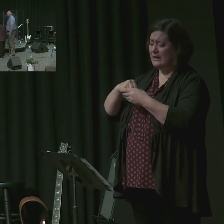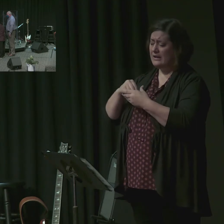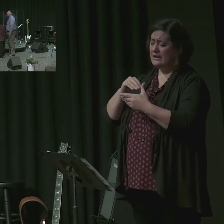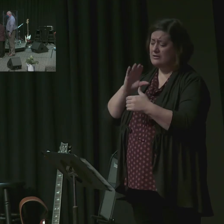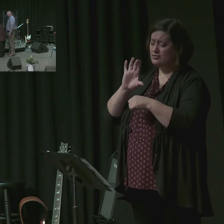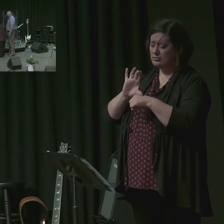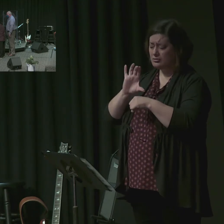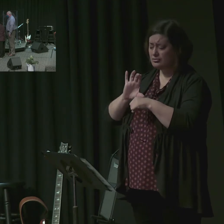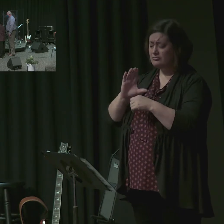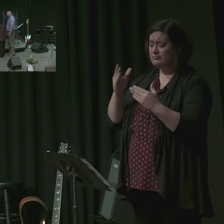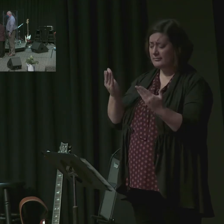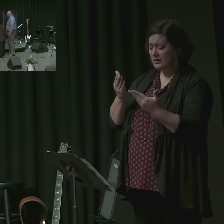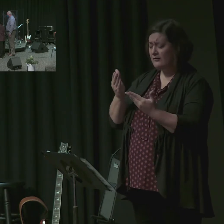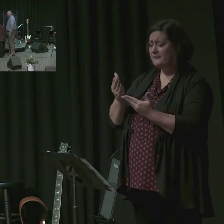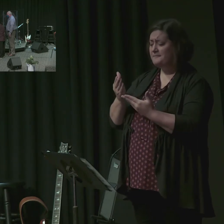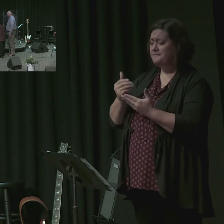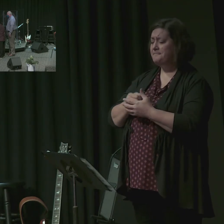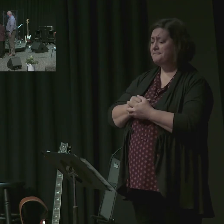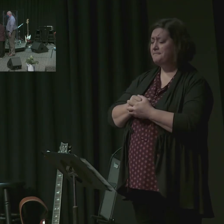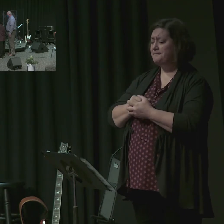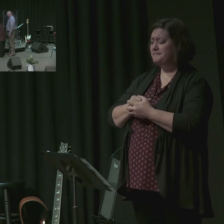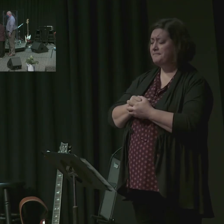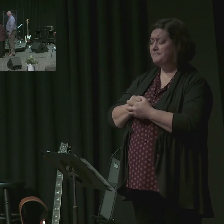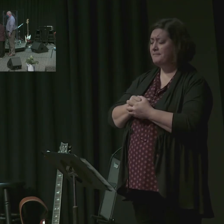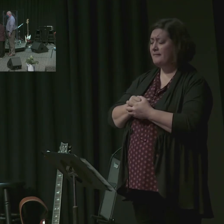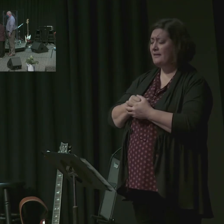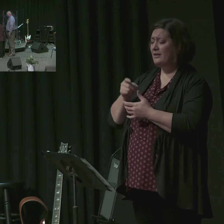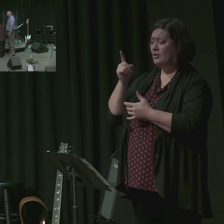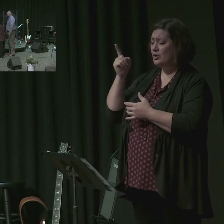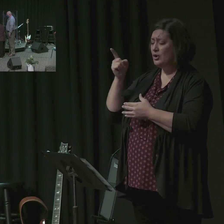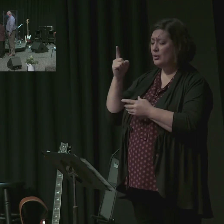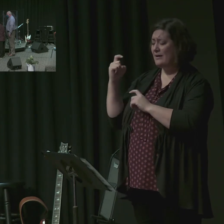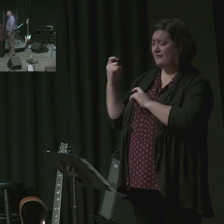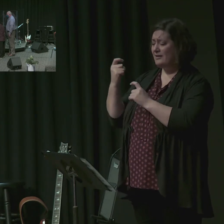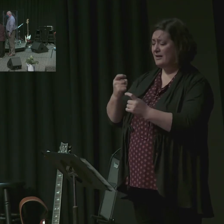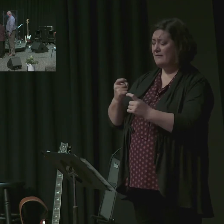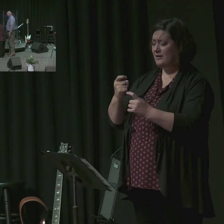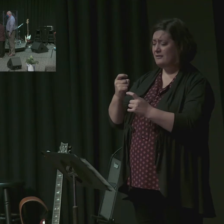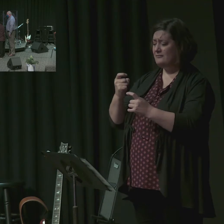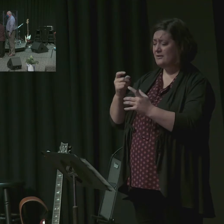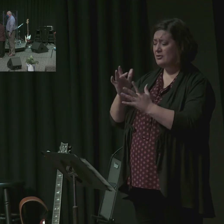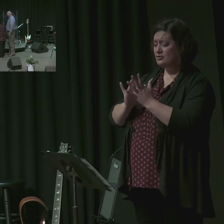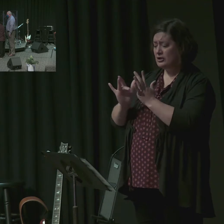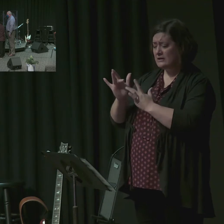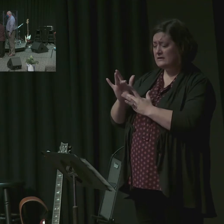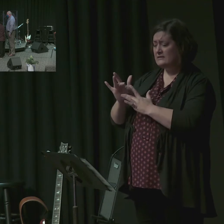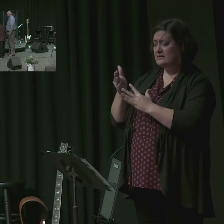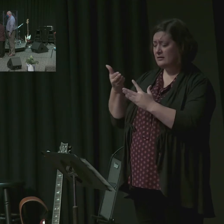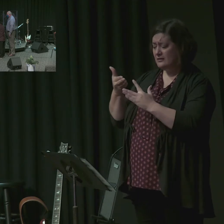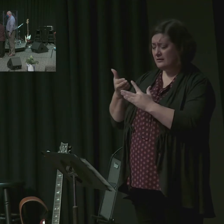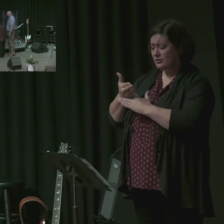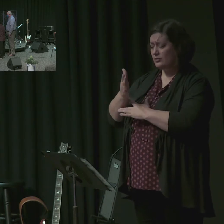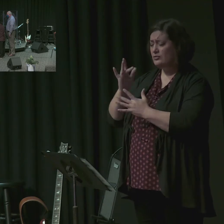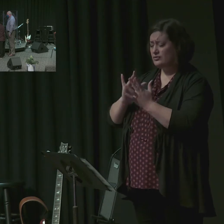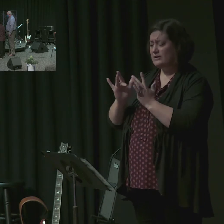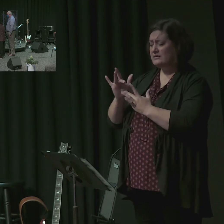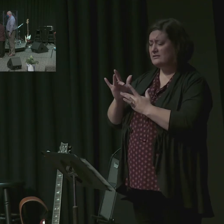in your church. And, Father, you have given, through your Son, good gifts to your church